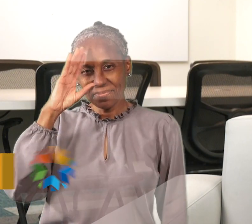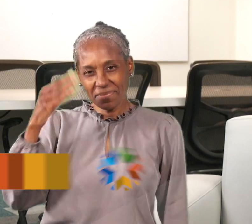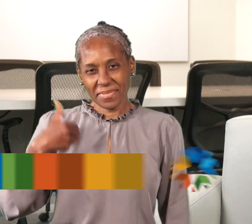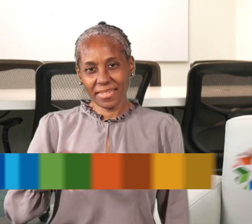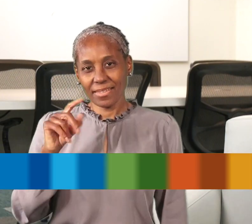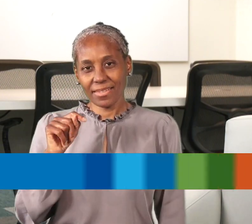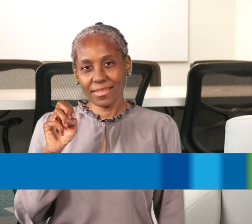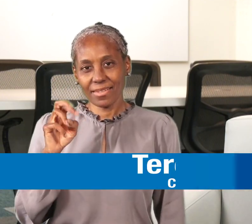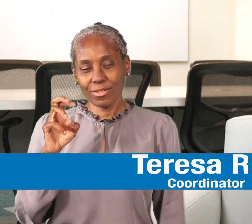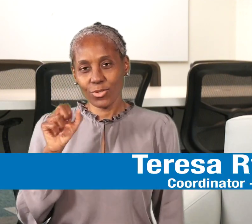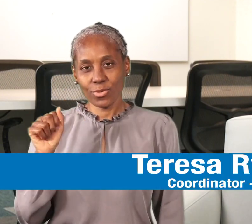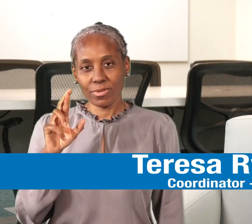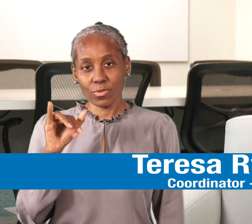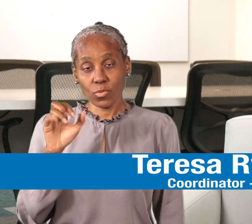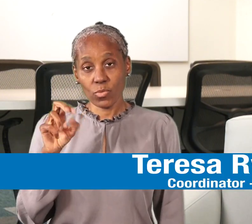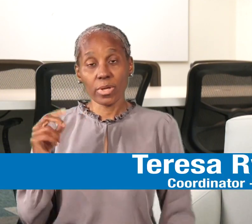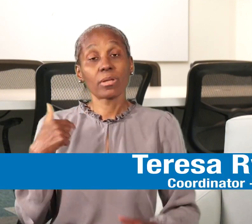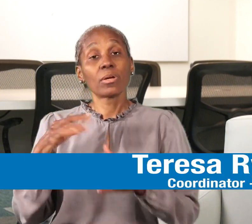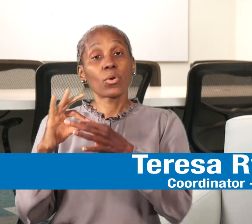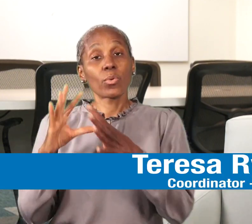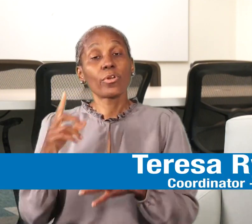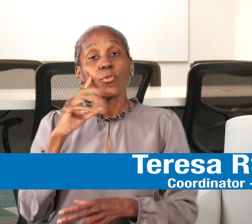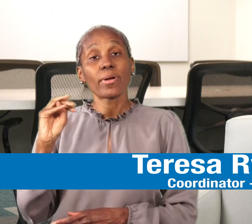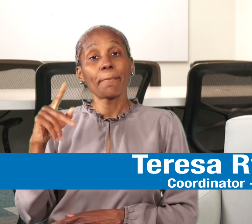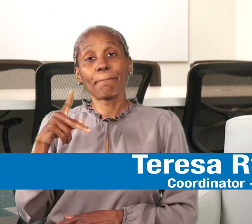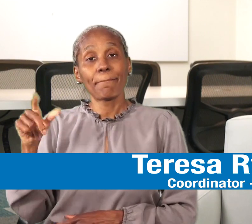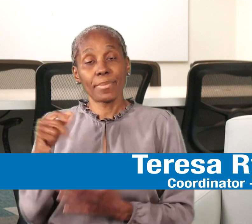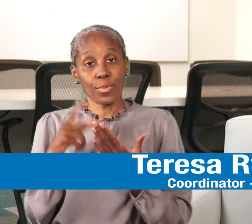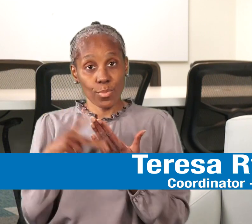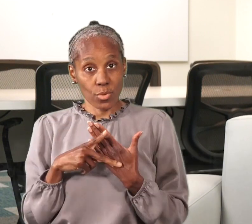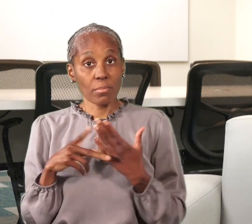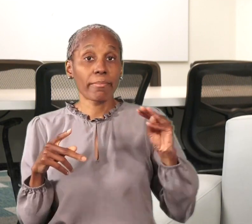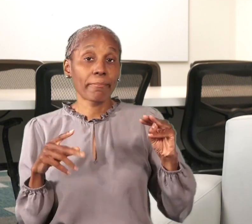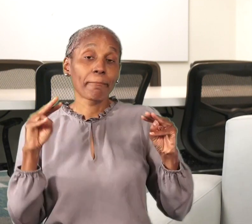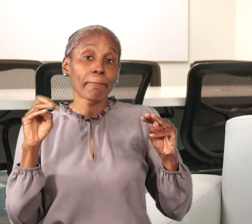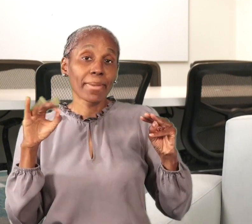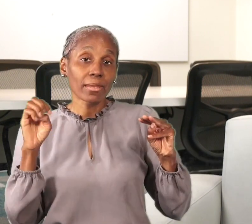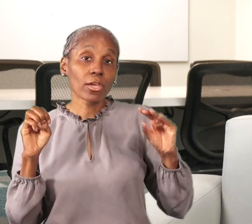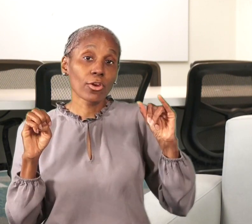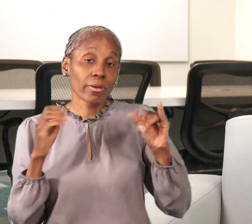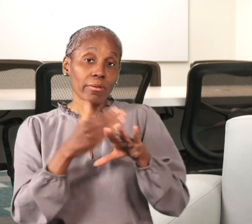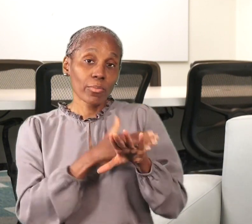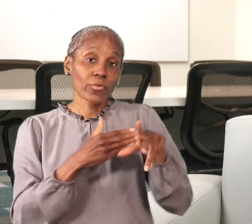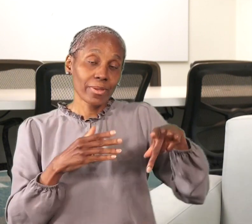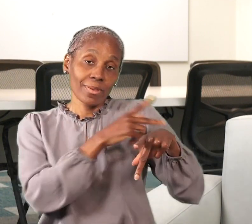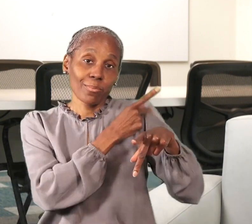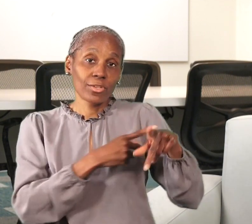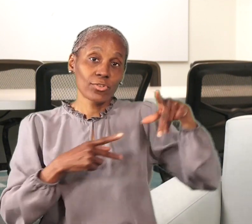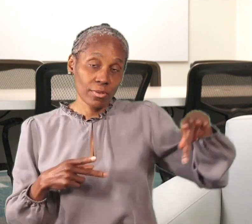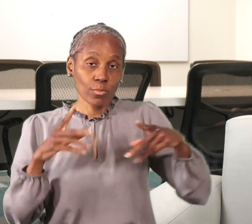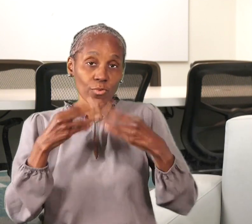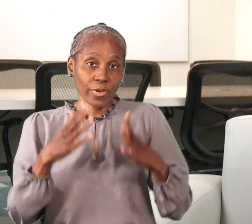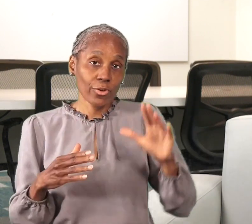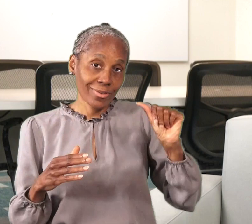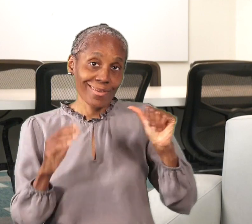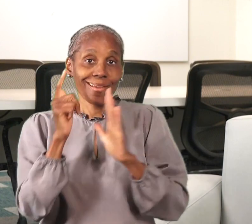I'm Teresa Ryan. I'm one of the coordinators for the MIPA program, which is the Medicare Improvements for Patients